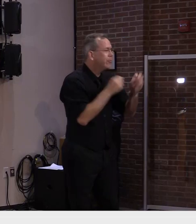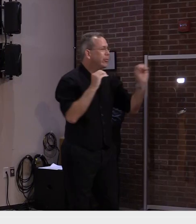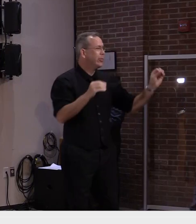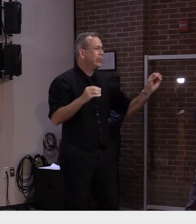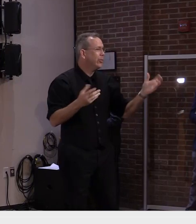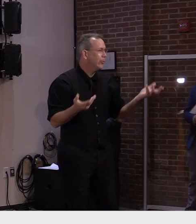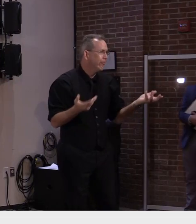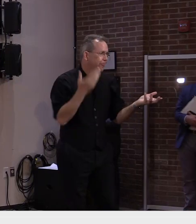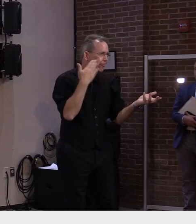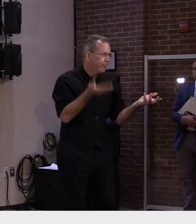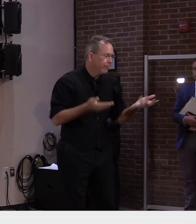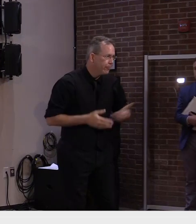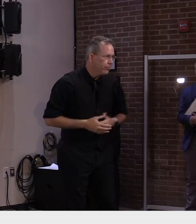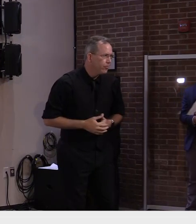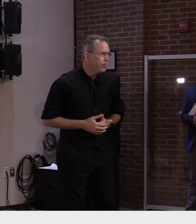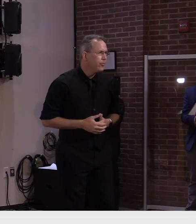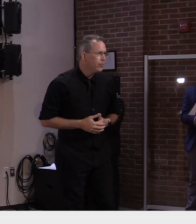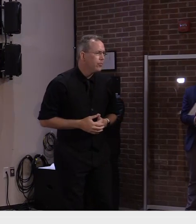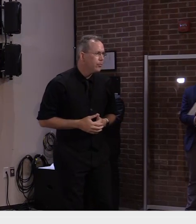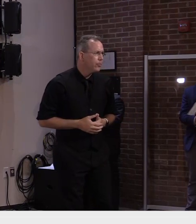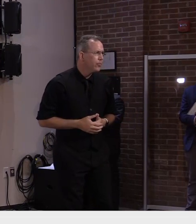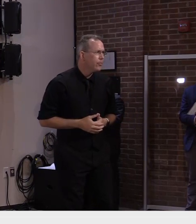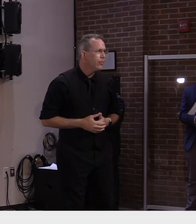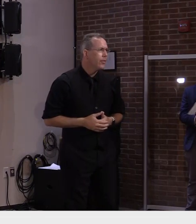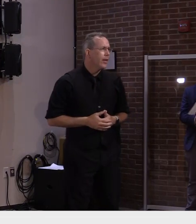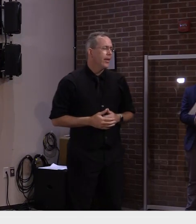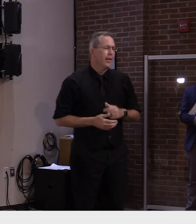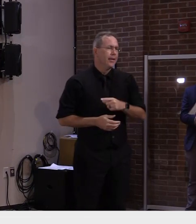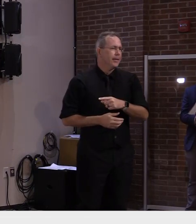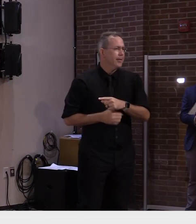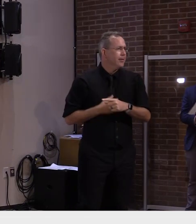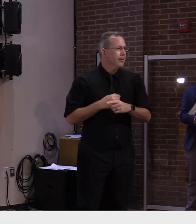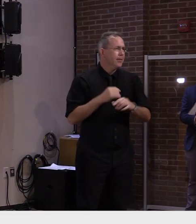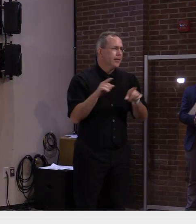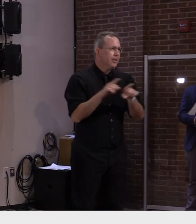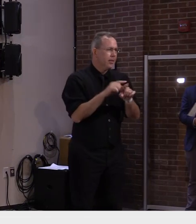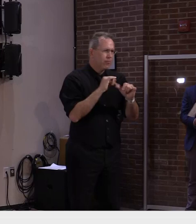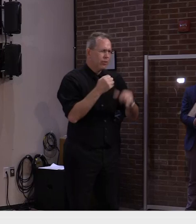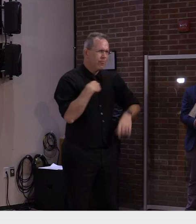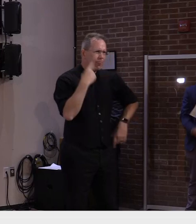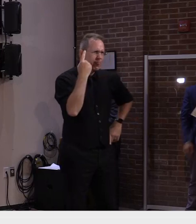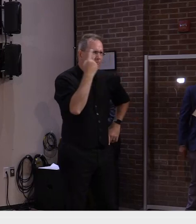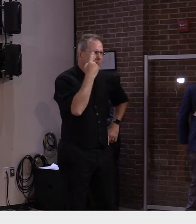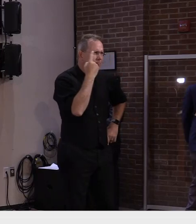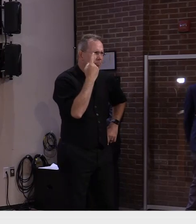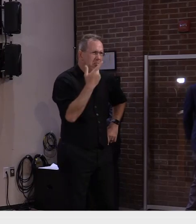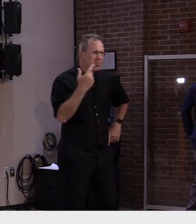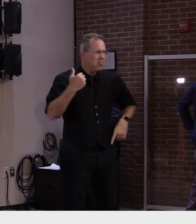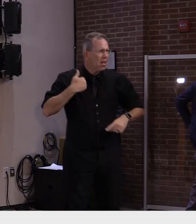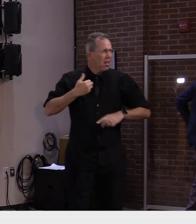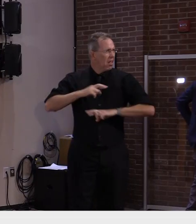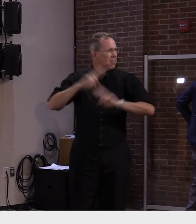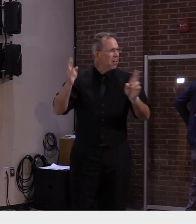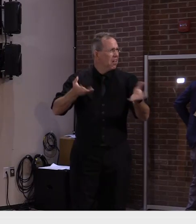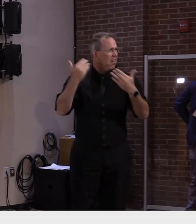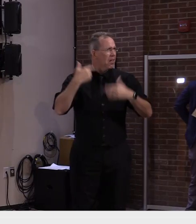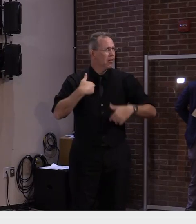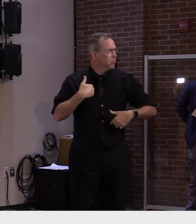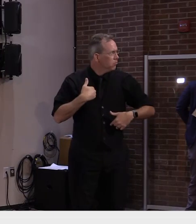lack of understanding as to what the holdup is. Again, Quebec, Canada